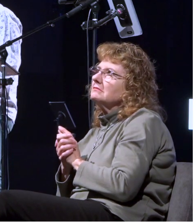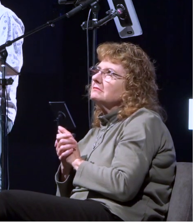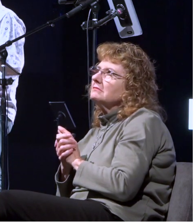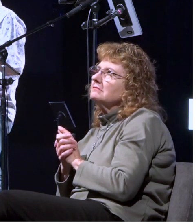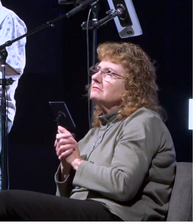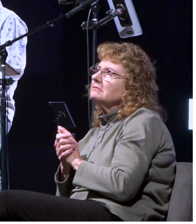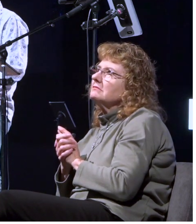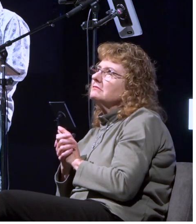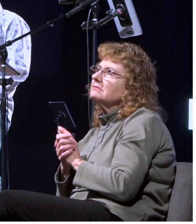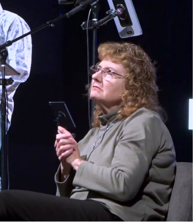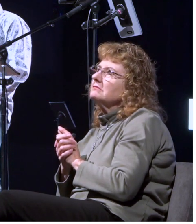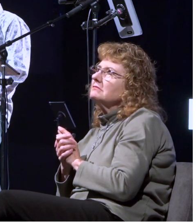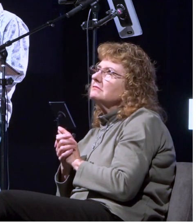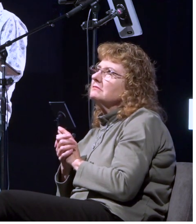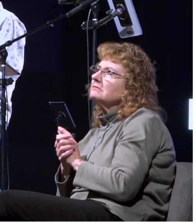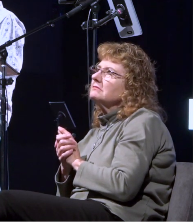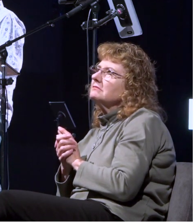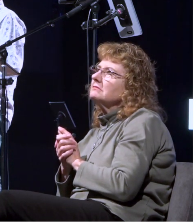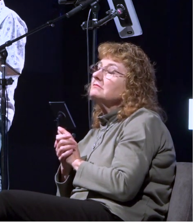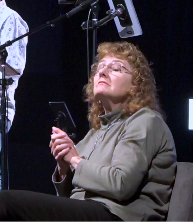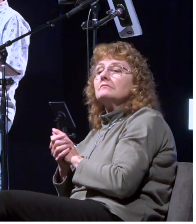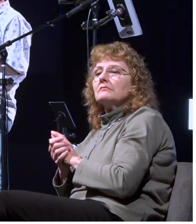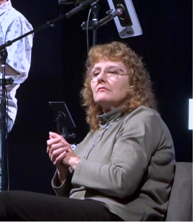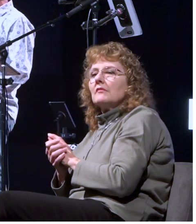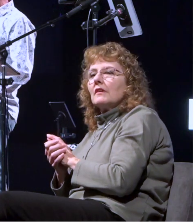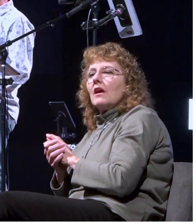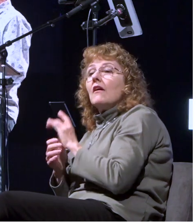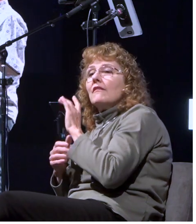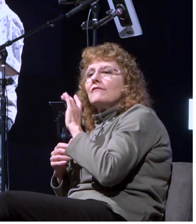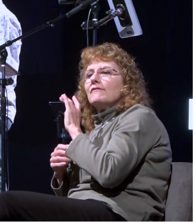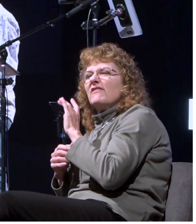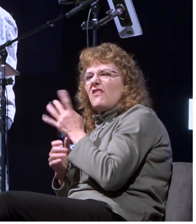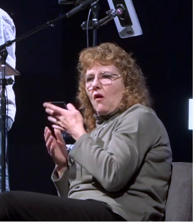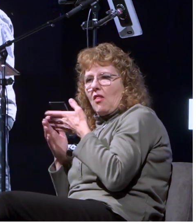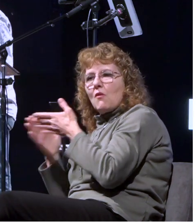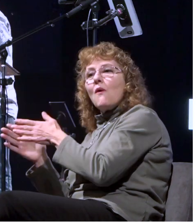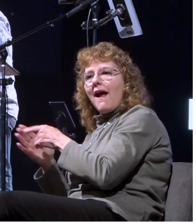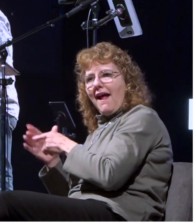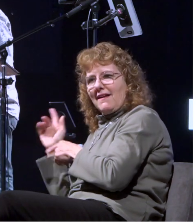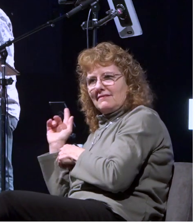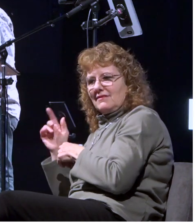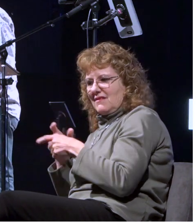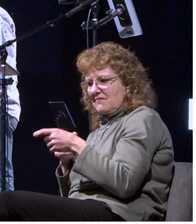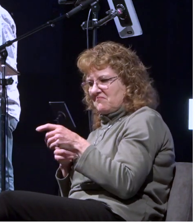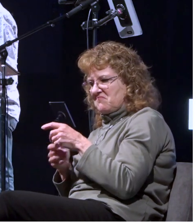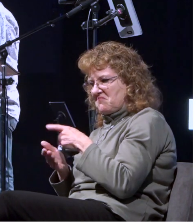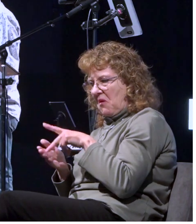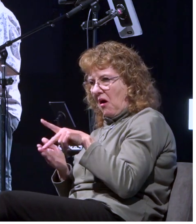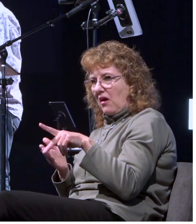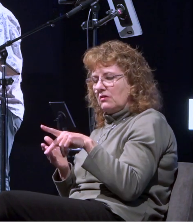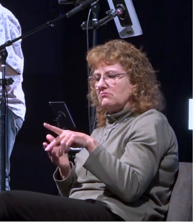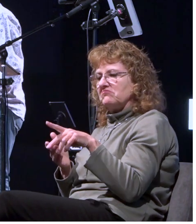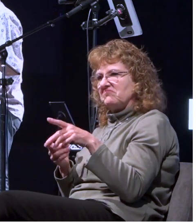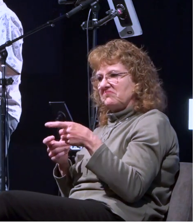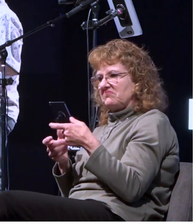this fourth way that paul handled being out of control is that listen paul